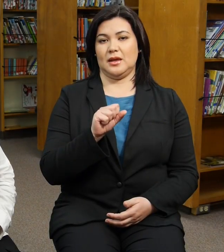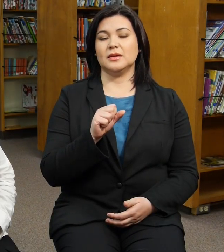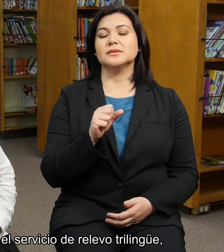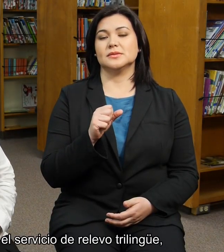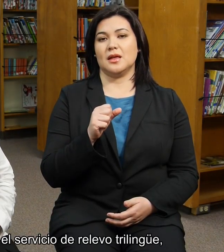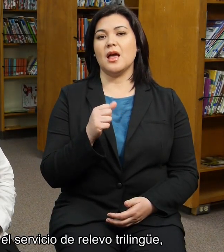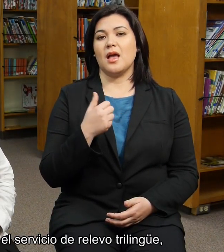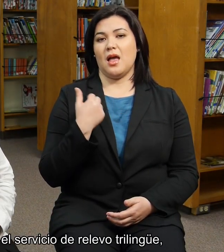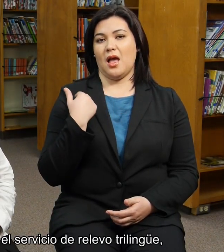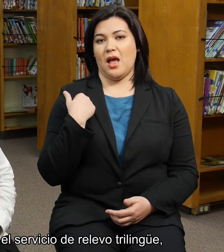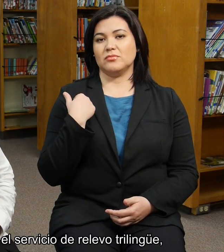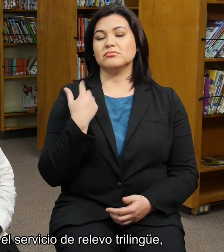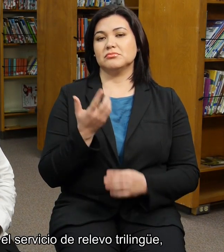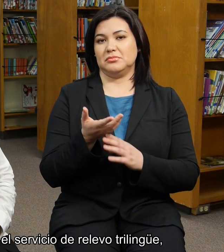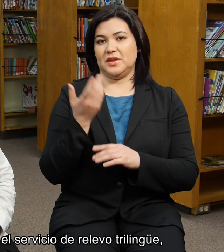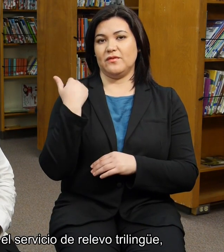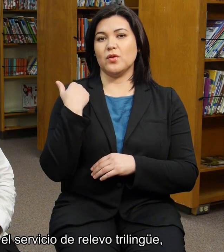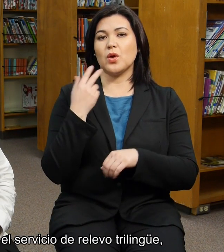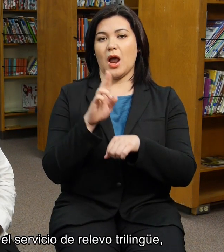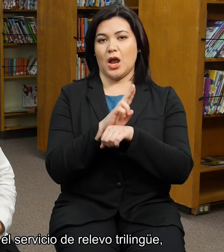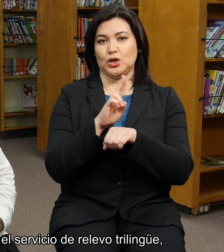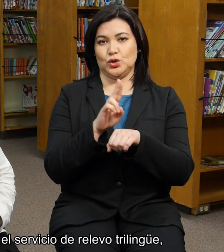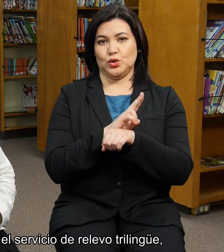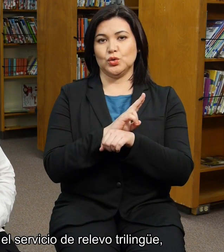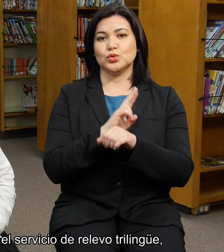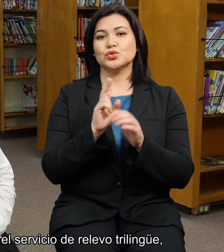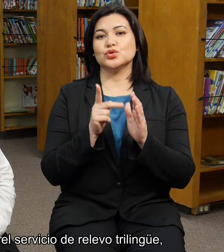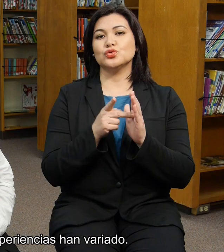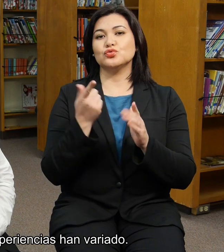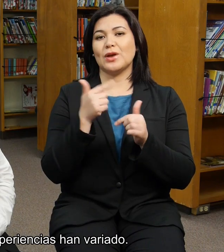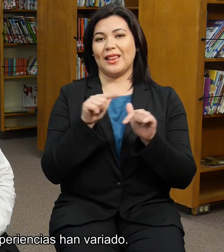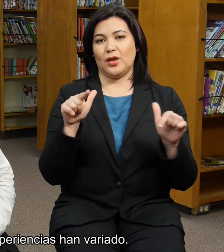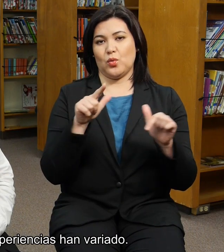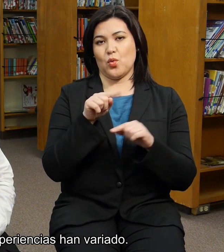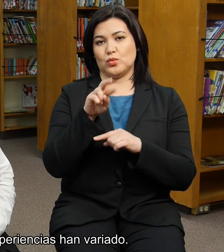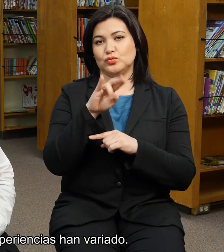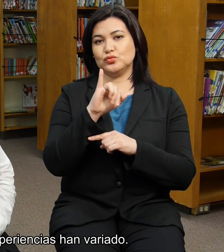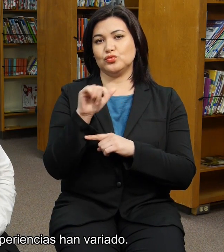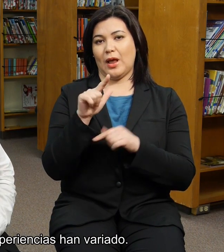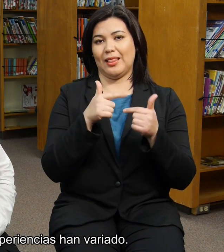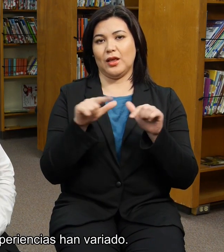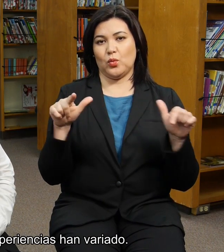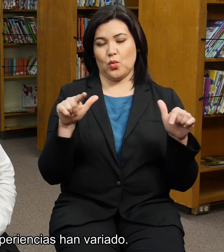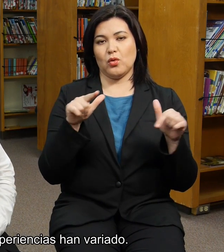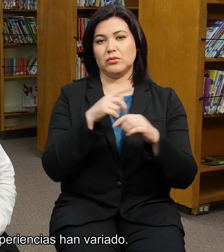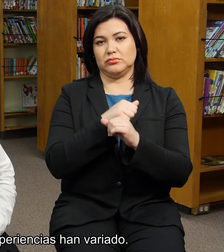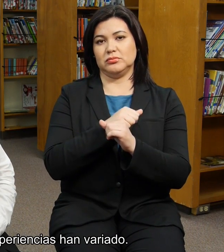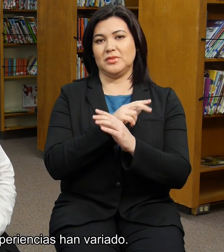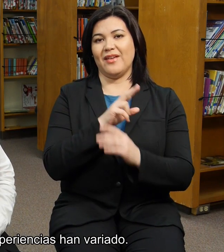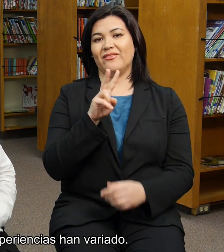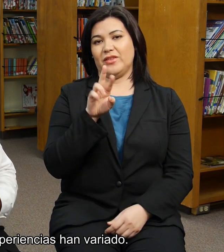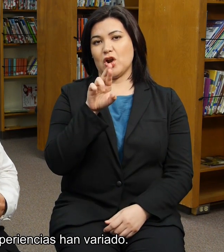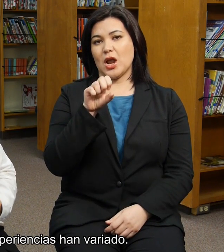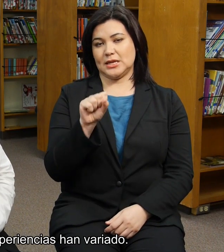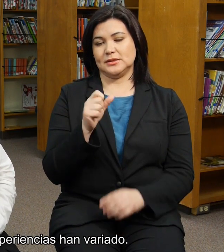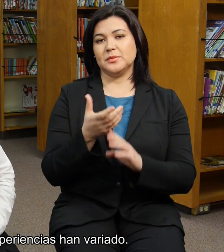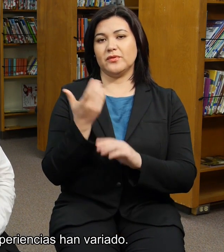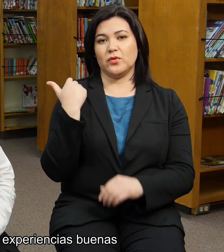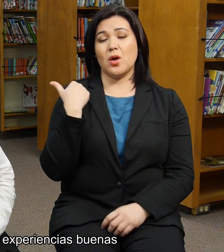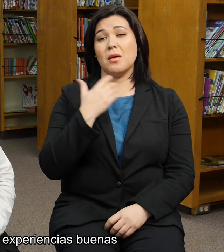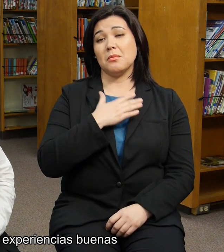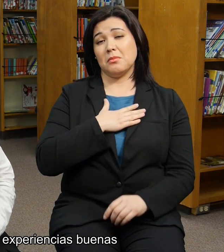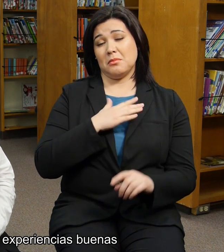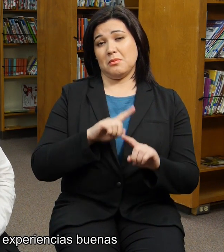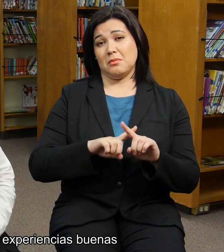I have used the trilingual video relay, but my experiences have varied,